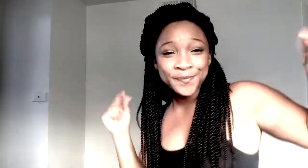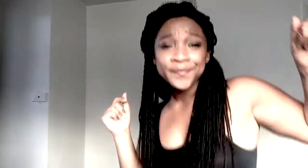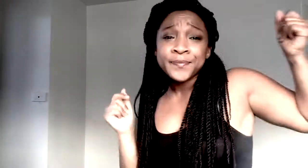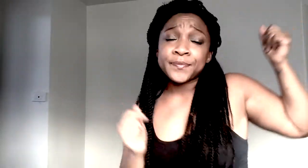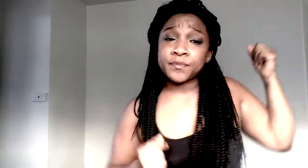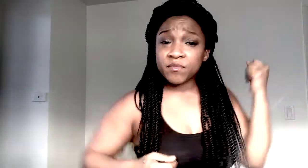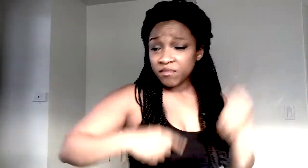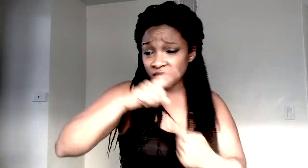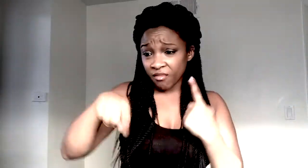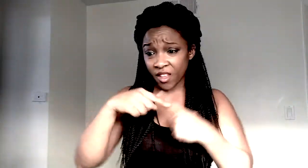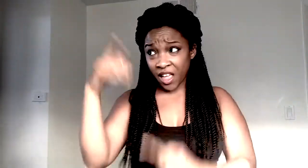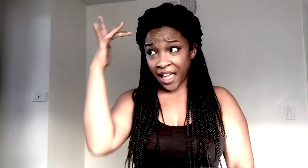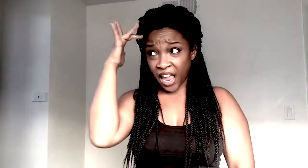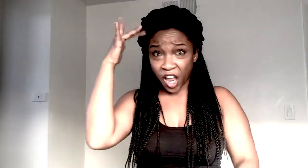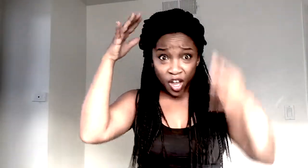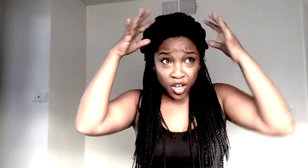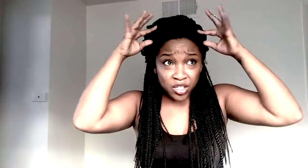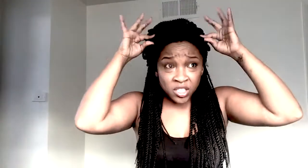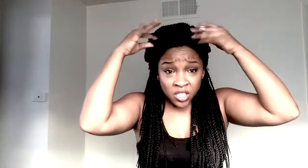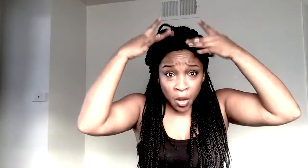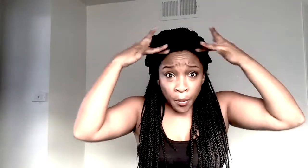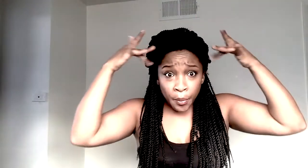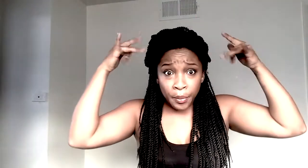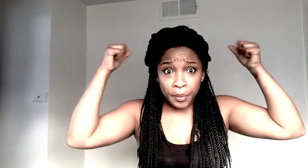When my hair's all but gone and my memory fades